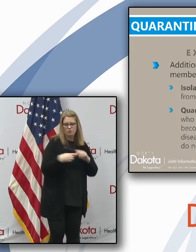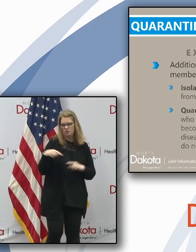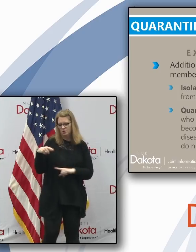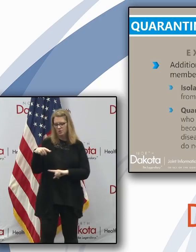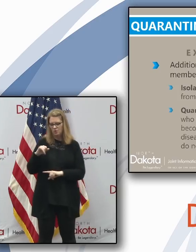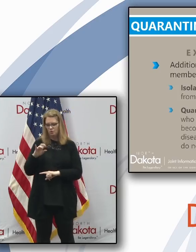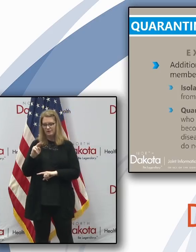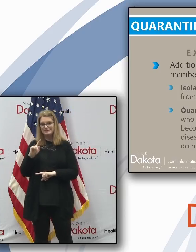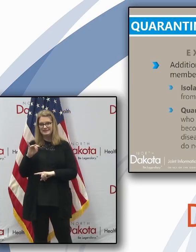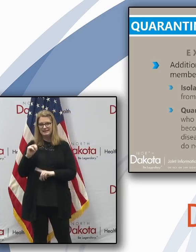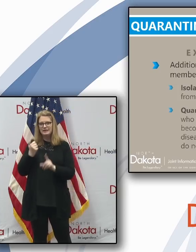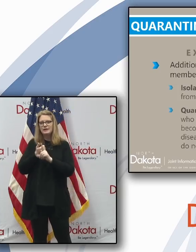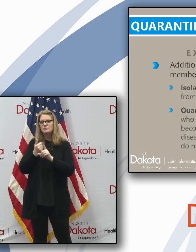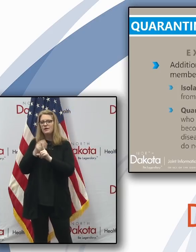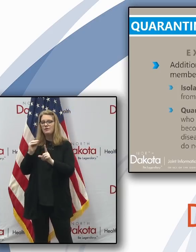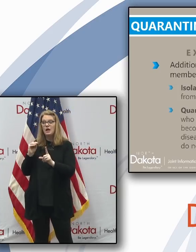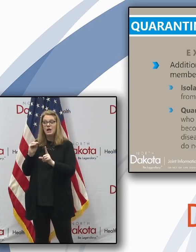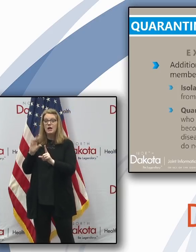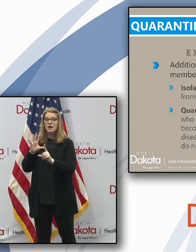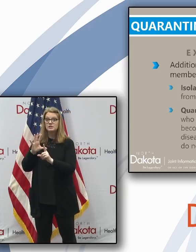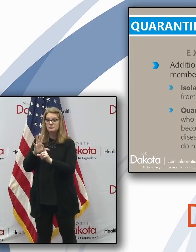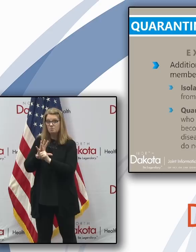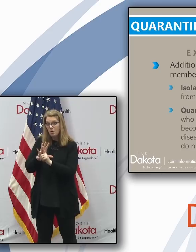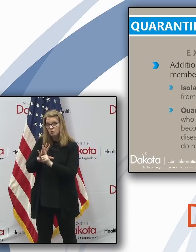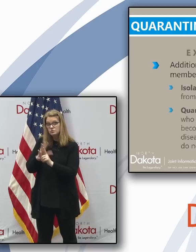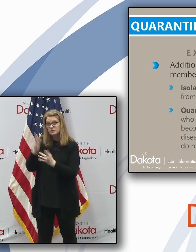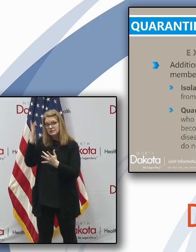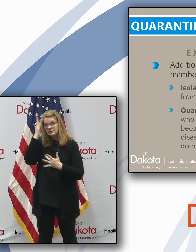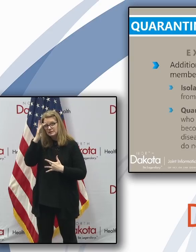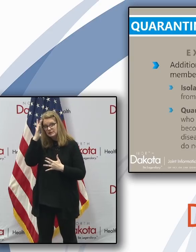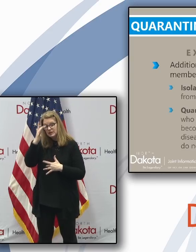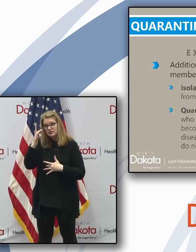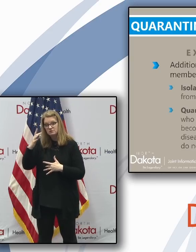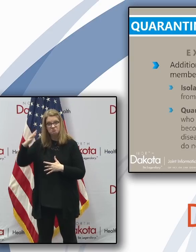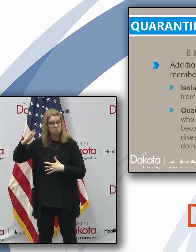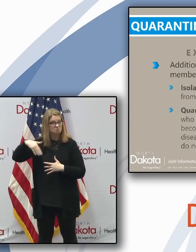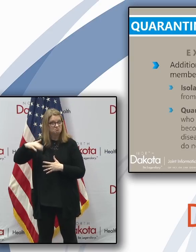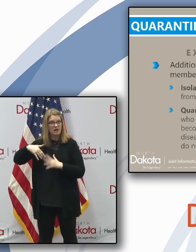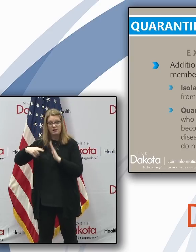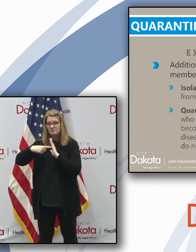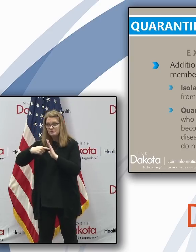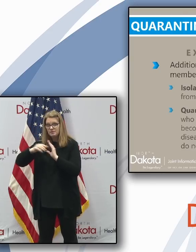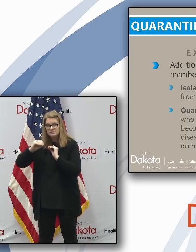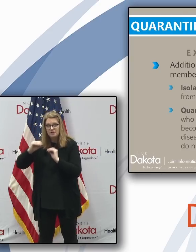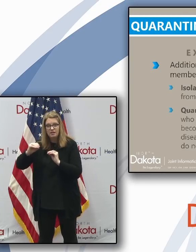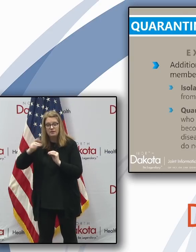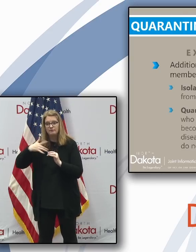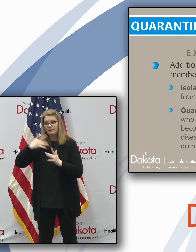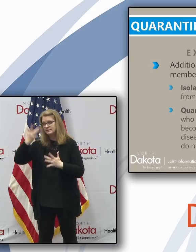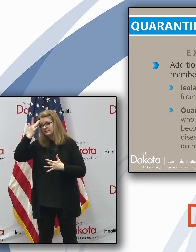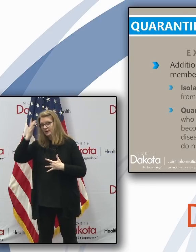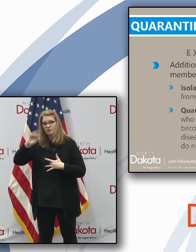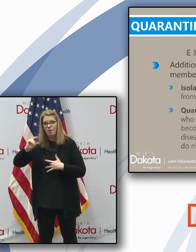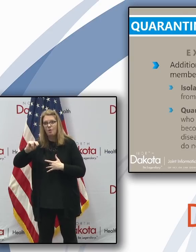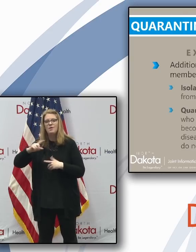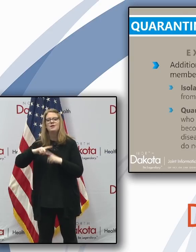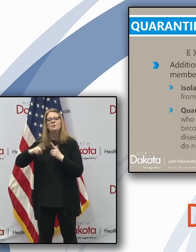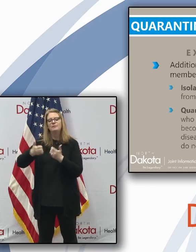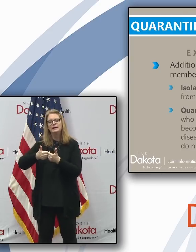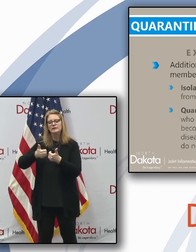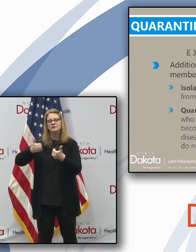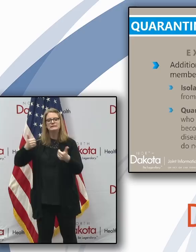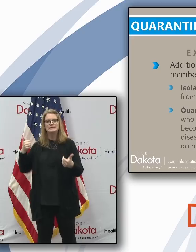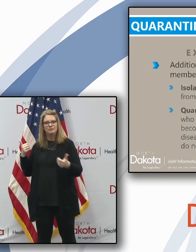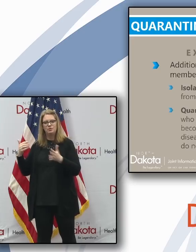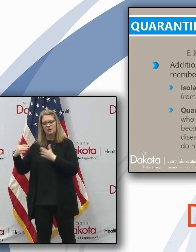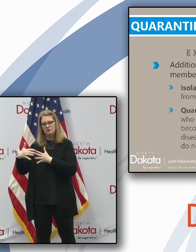who is exposed to the disease through close contact, but you do not yet have symptoms, but you separate themselves from others for